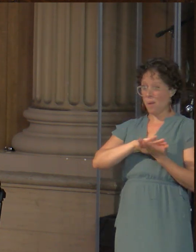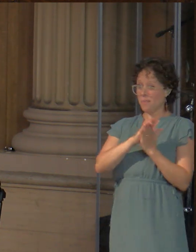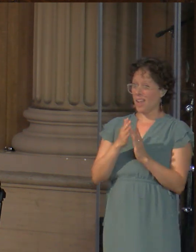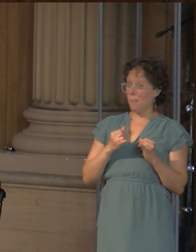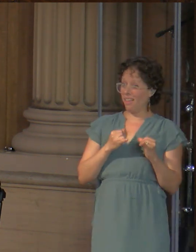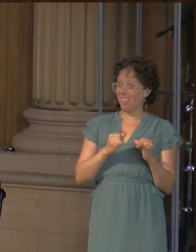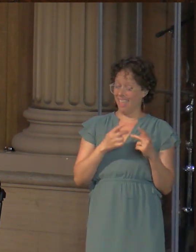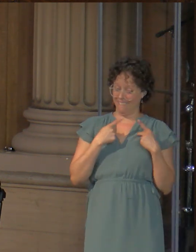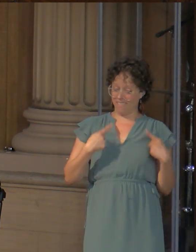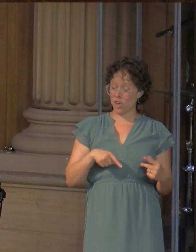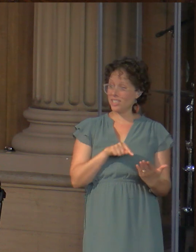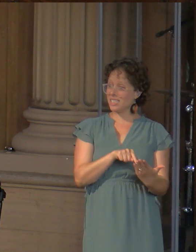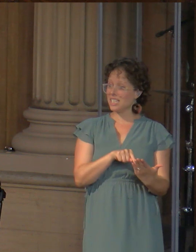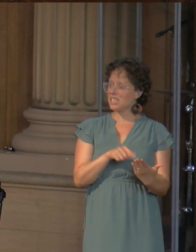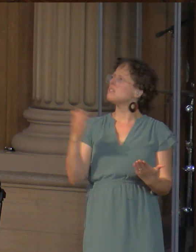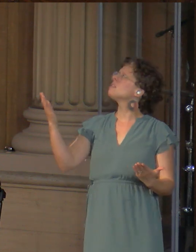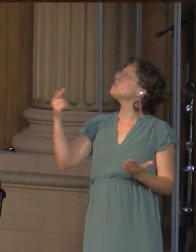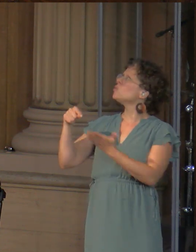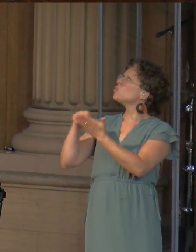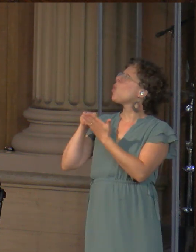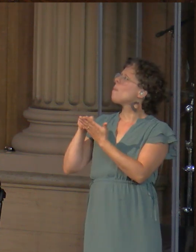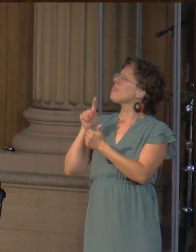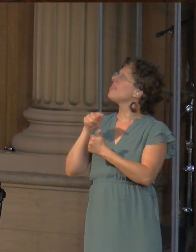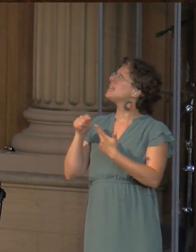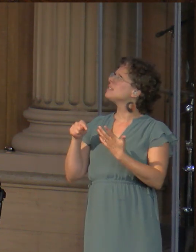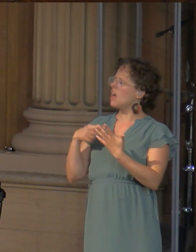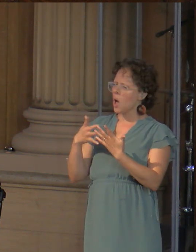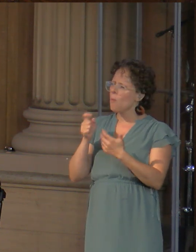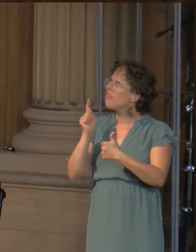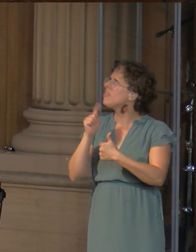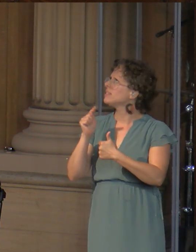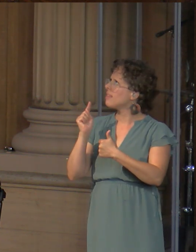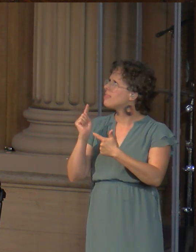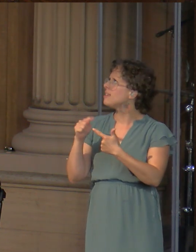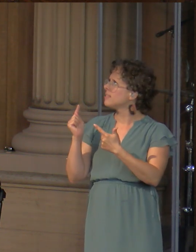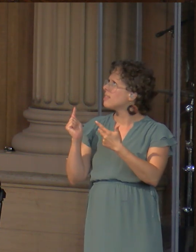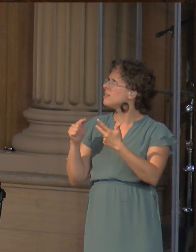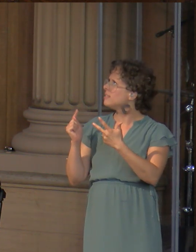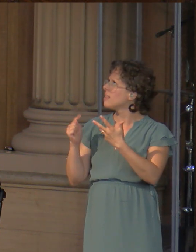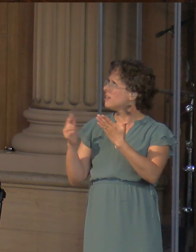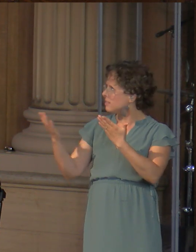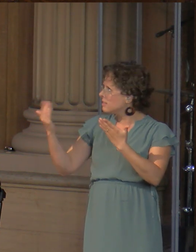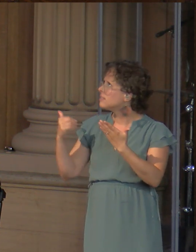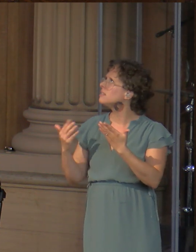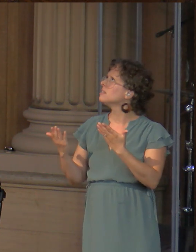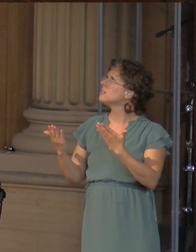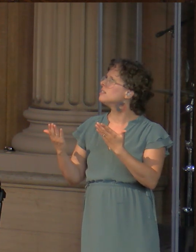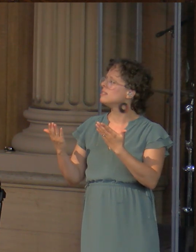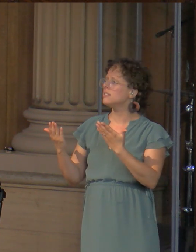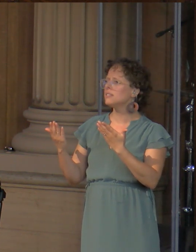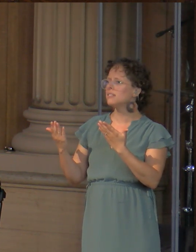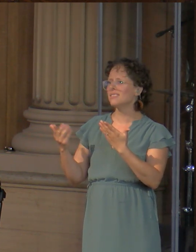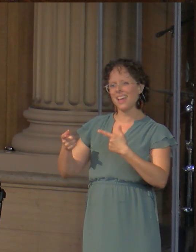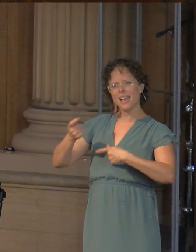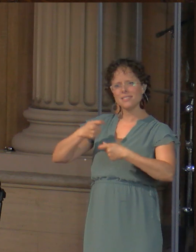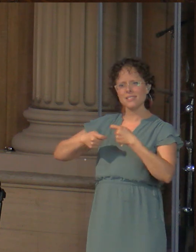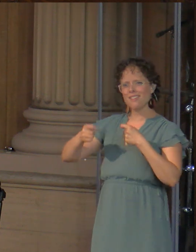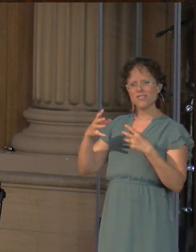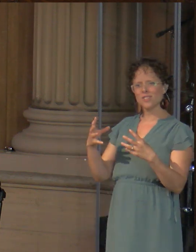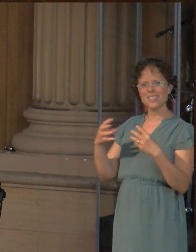signs from God where we want just the right amount of health and success and miracles instead of accepting the sign that's been given